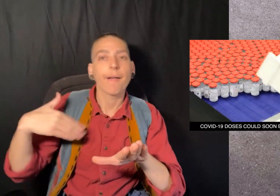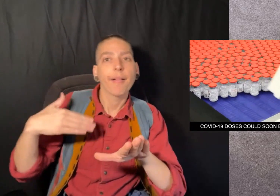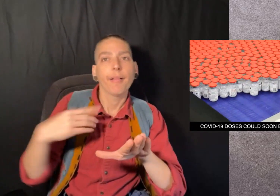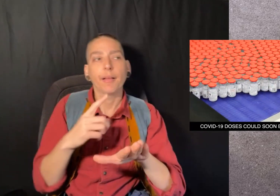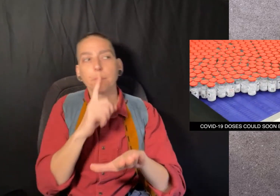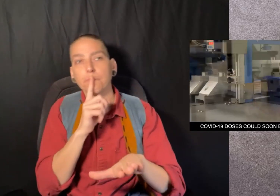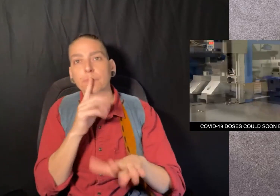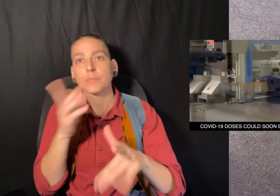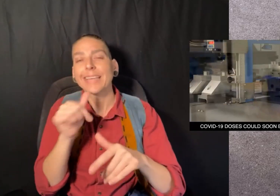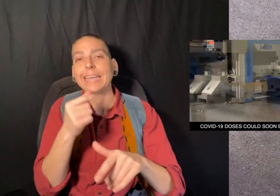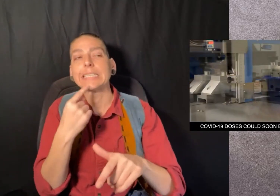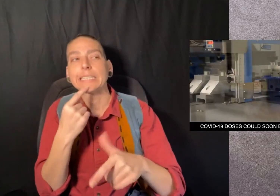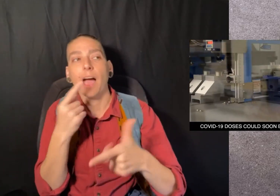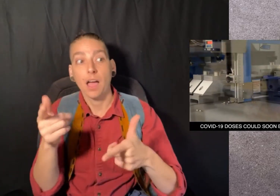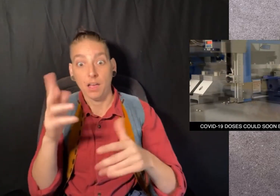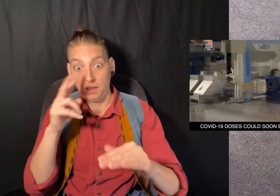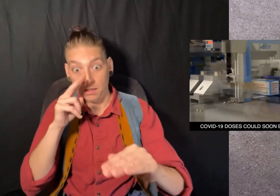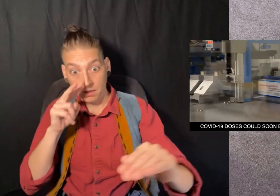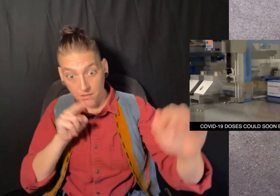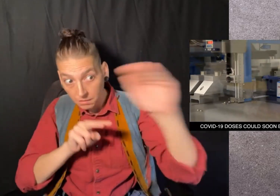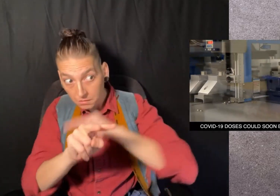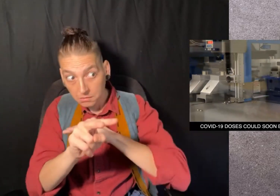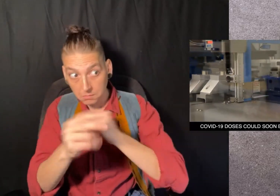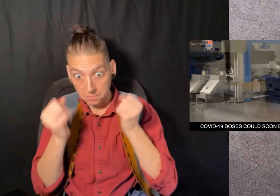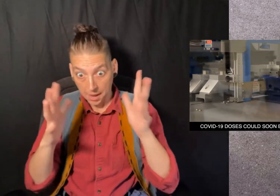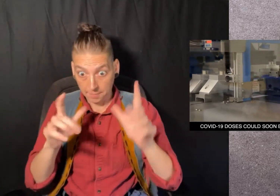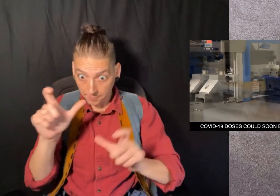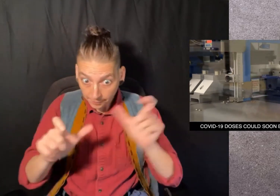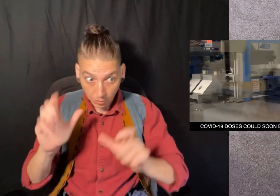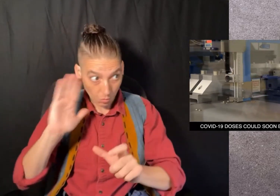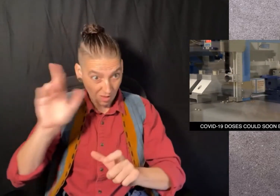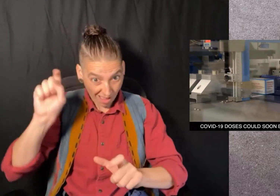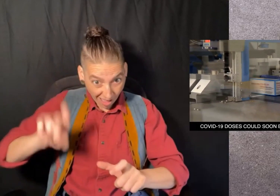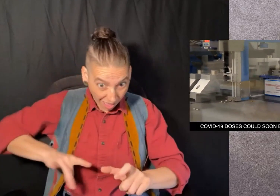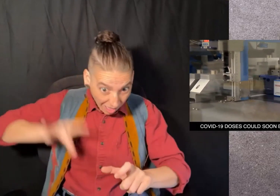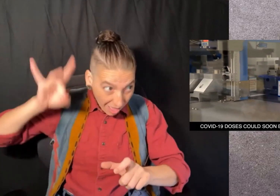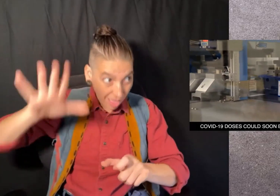But said they don't anticipate many people will have to pay the full amount.